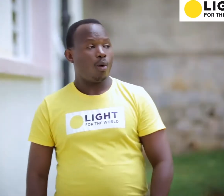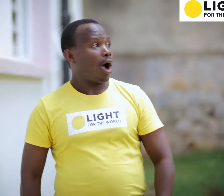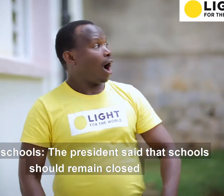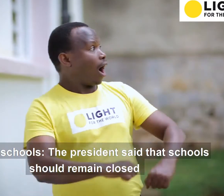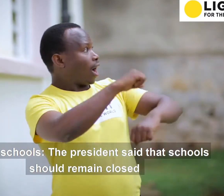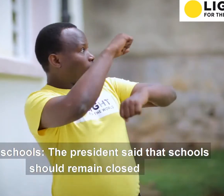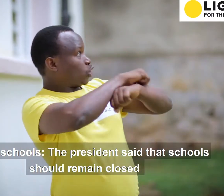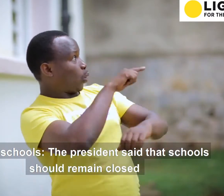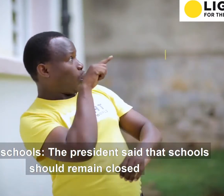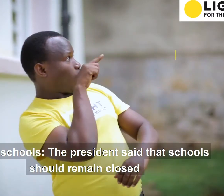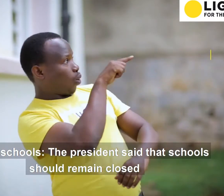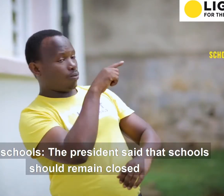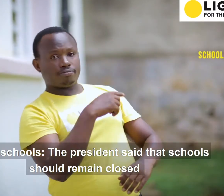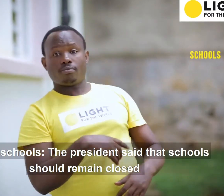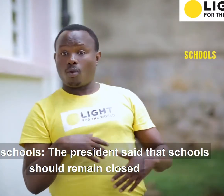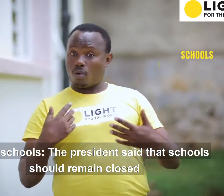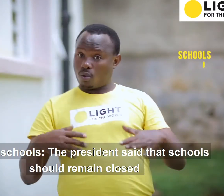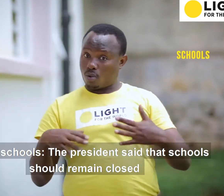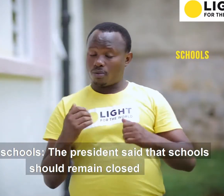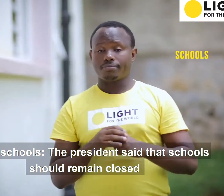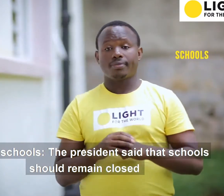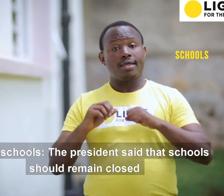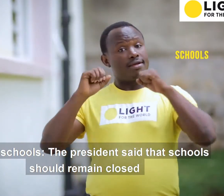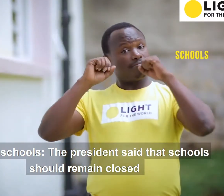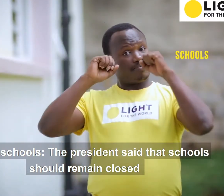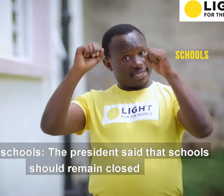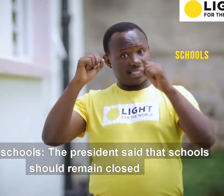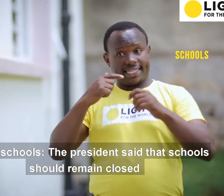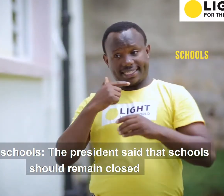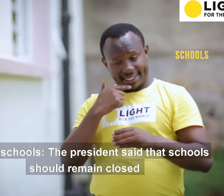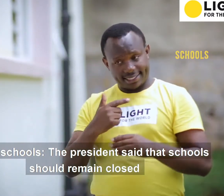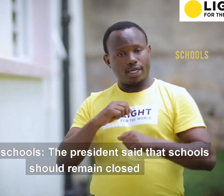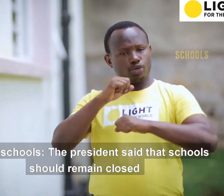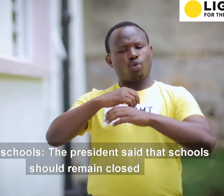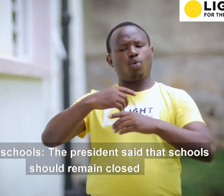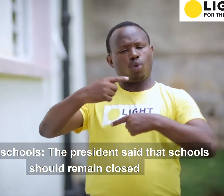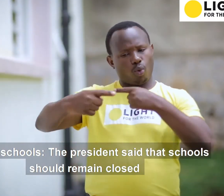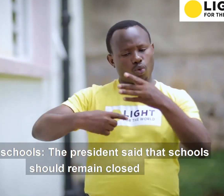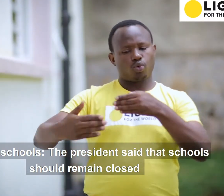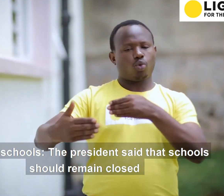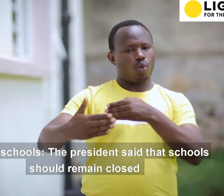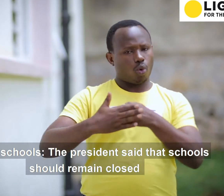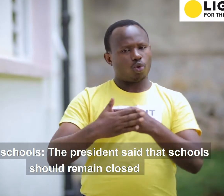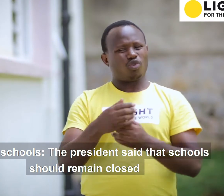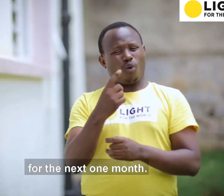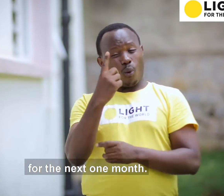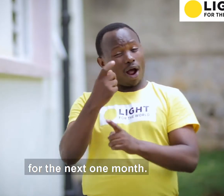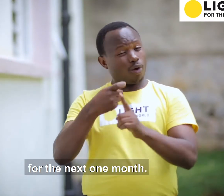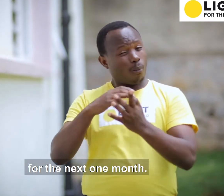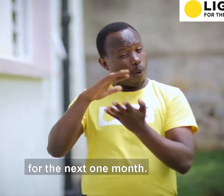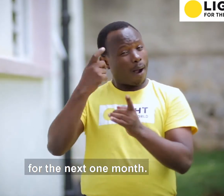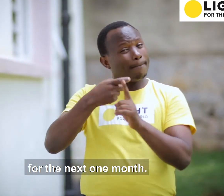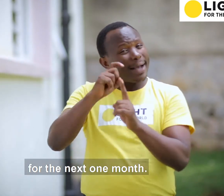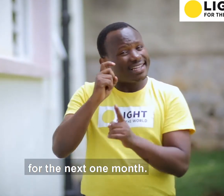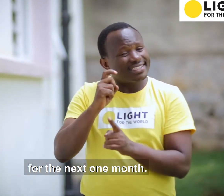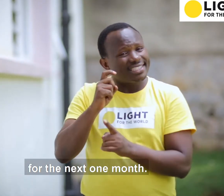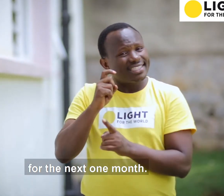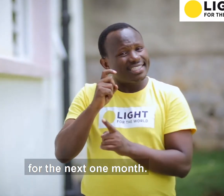7. The President said that schools should remain closed for the next one month.